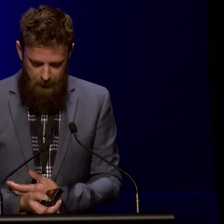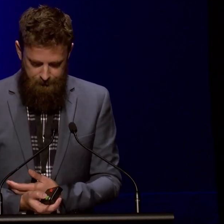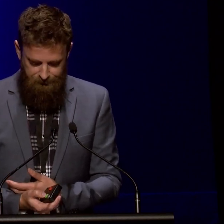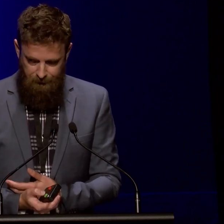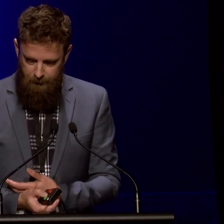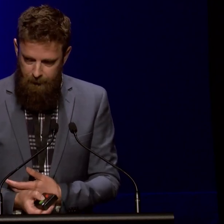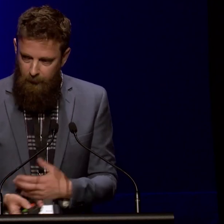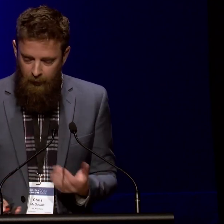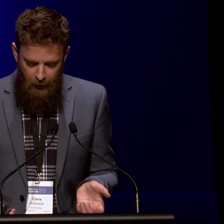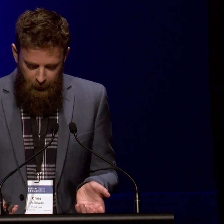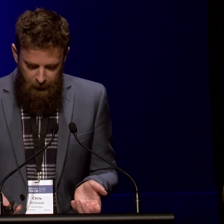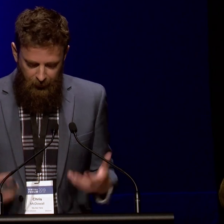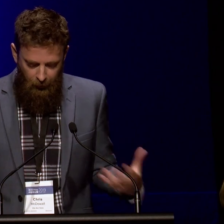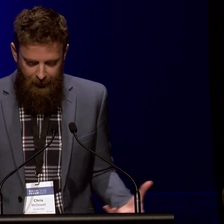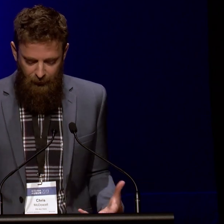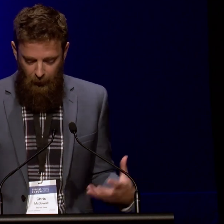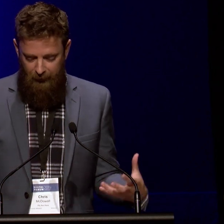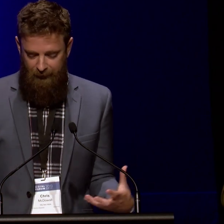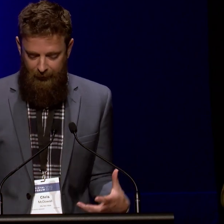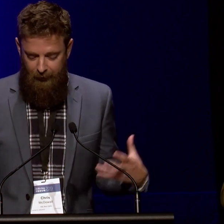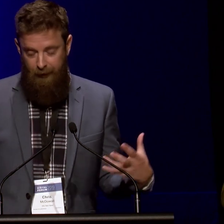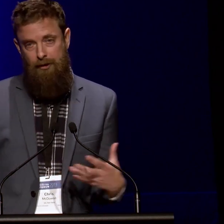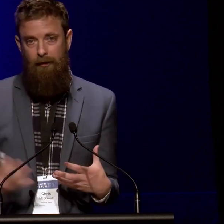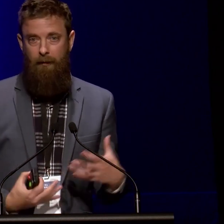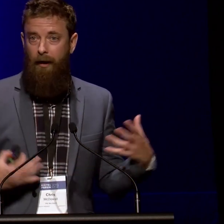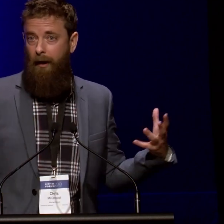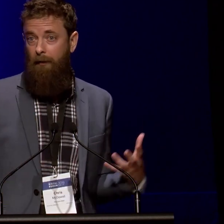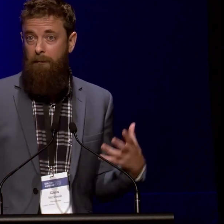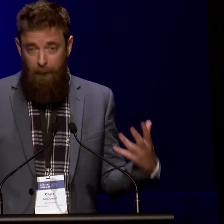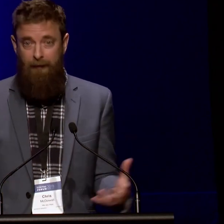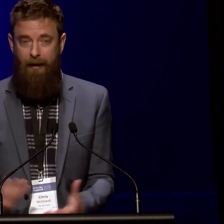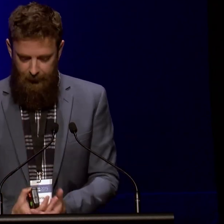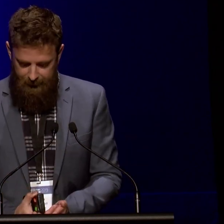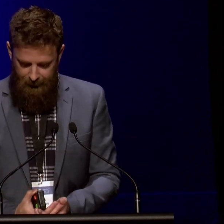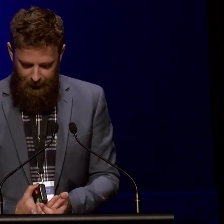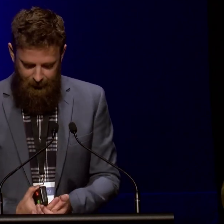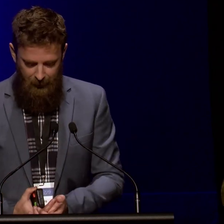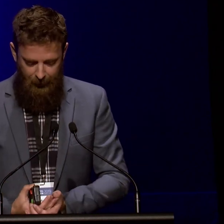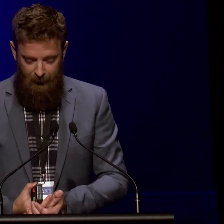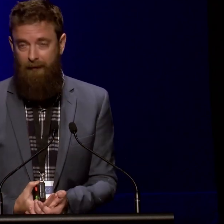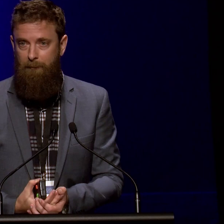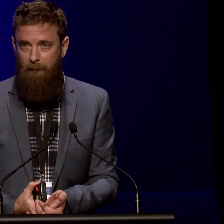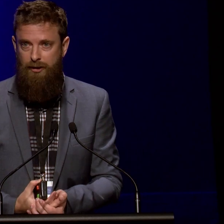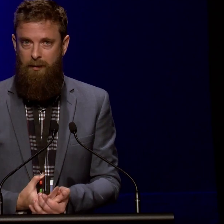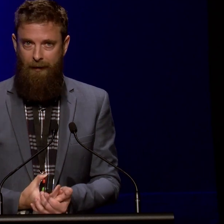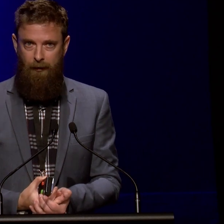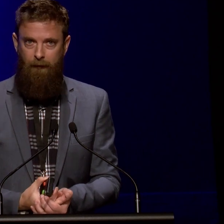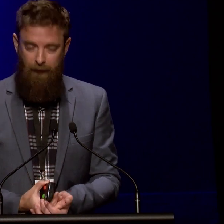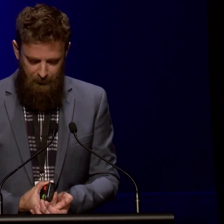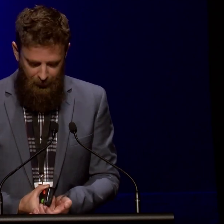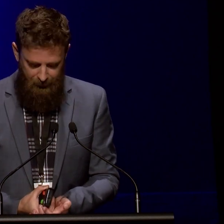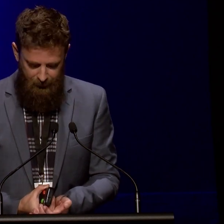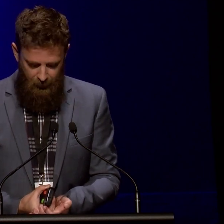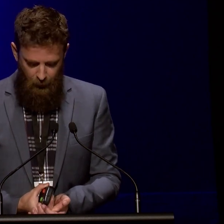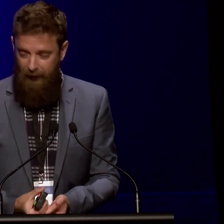from the map? So the context for most of these things I'm going to show you are a print atlas that Tim and I recently published with Massey